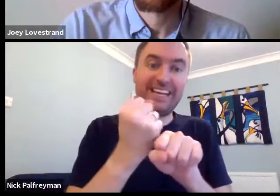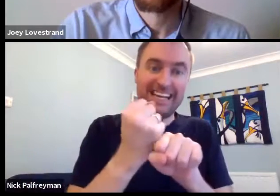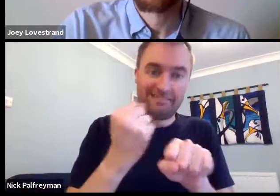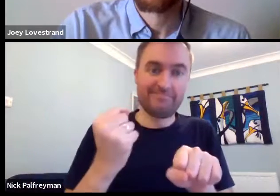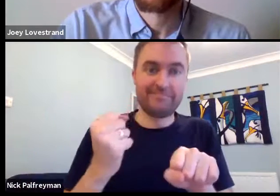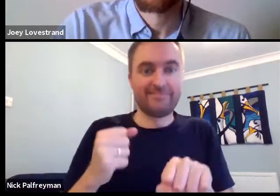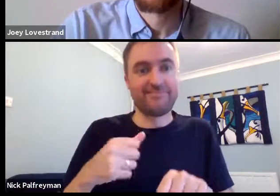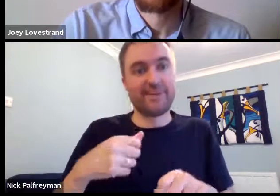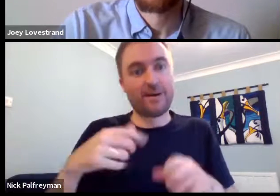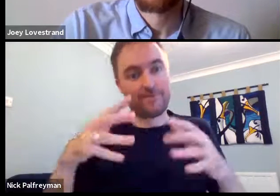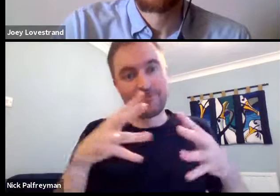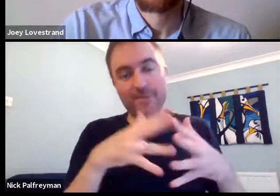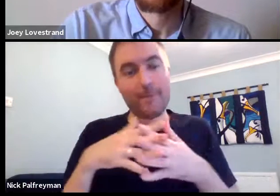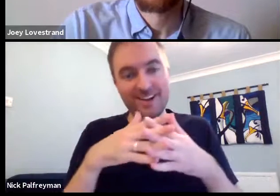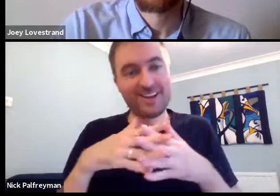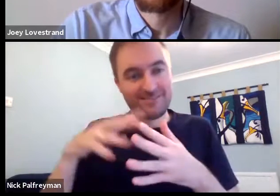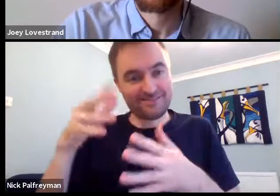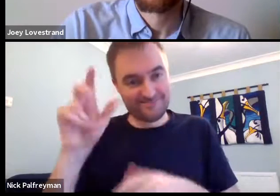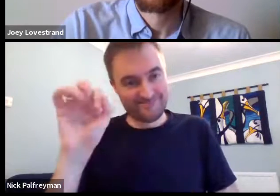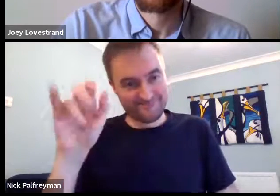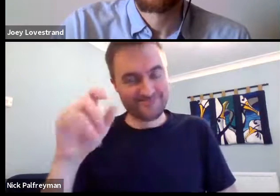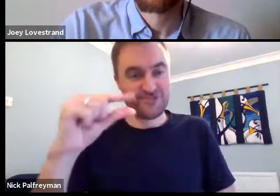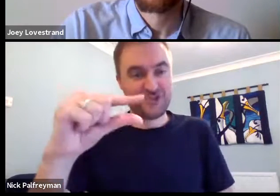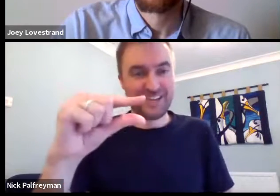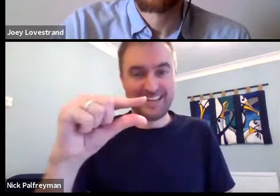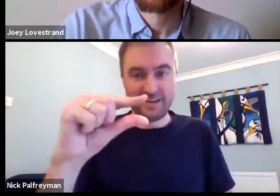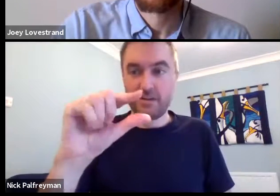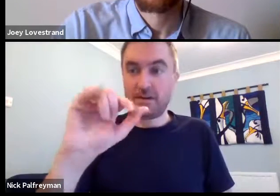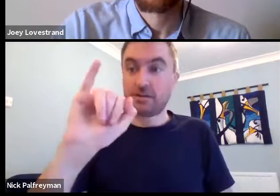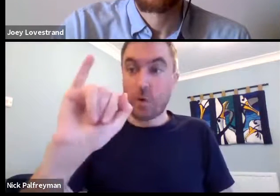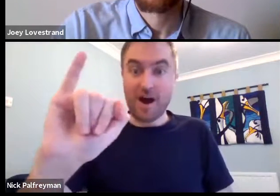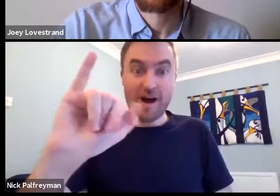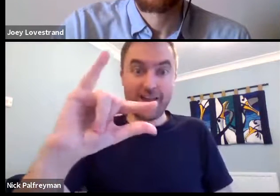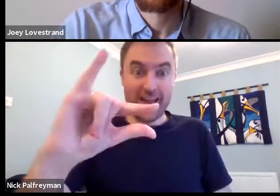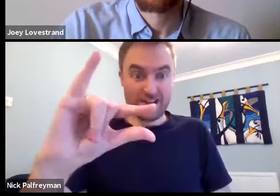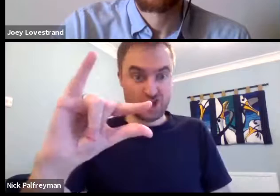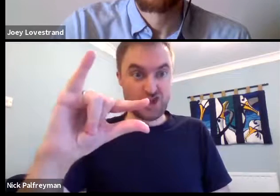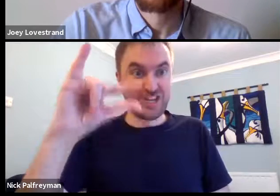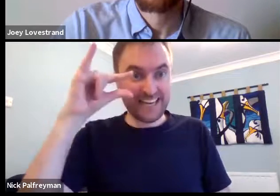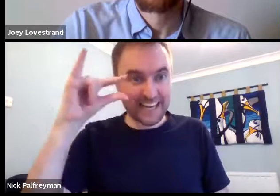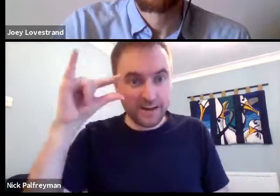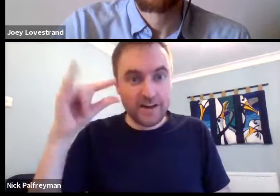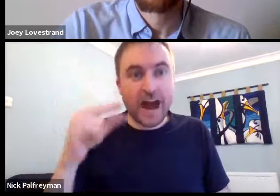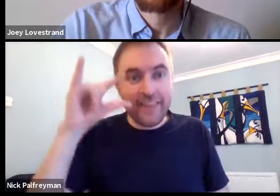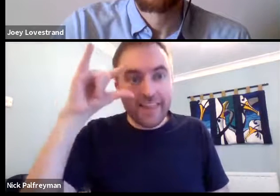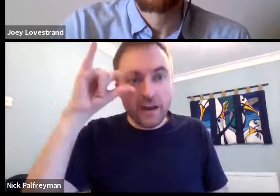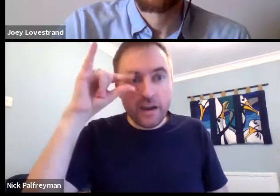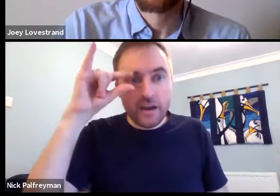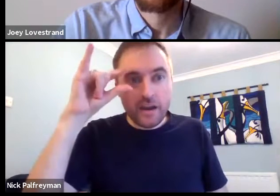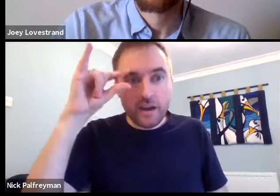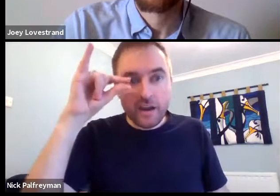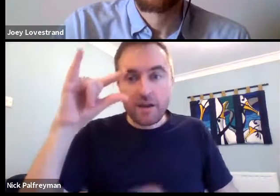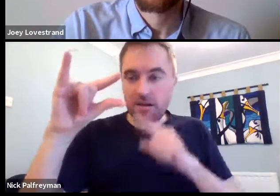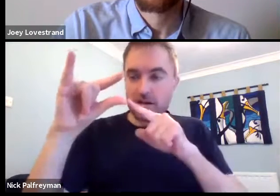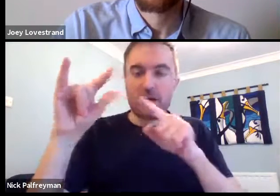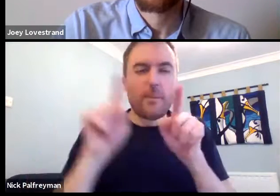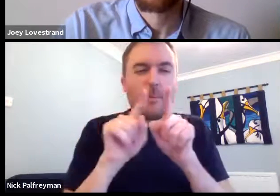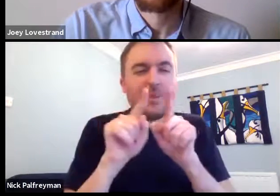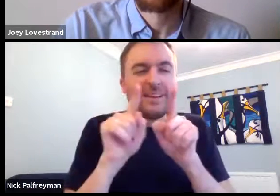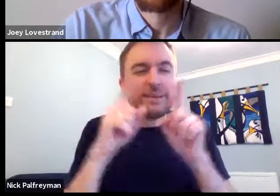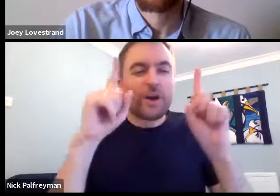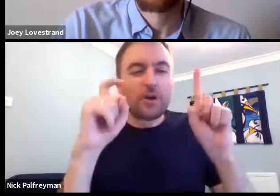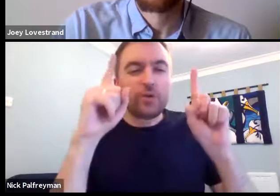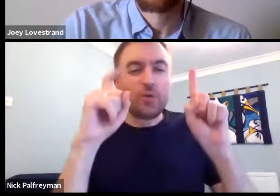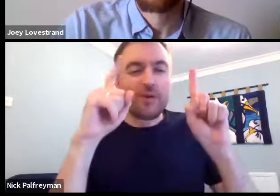G. And it's from the American I and G. And then